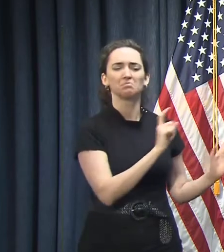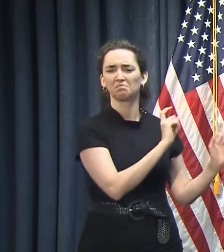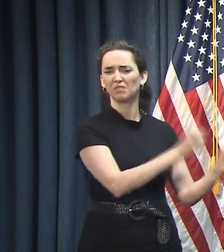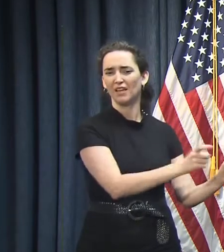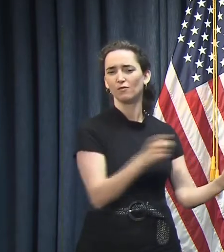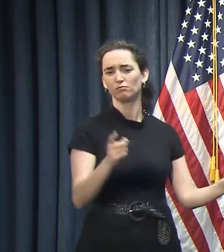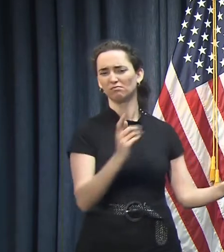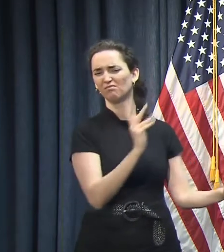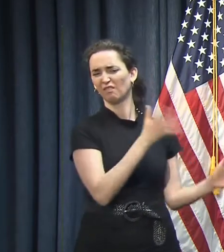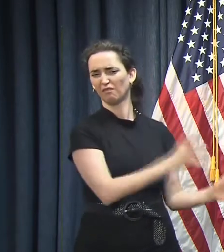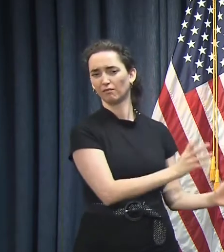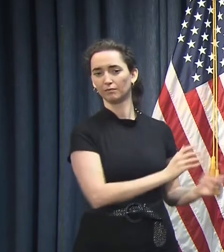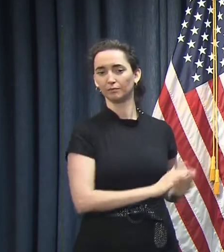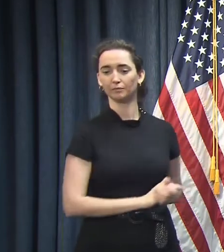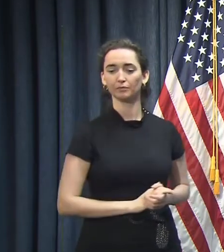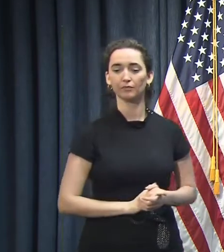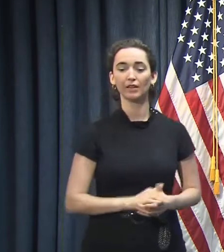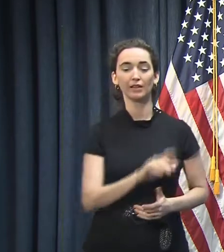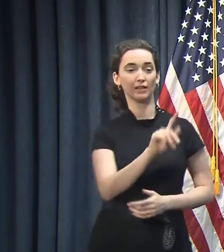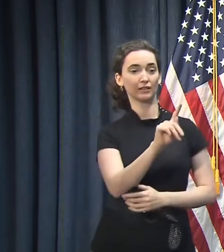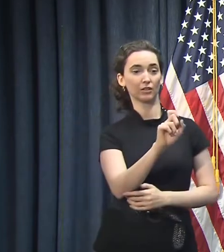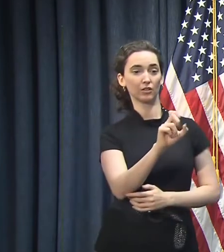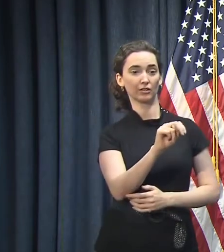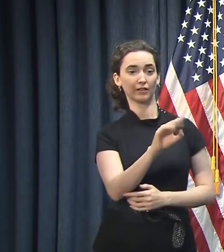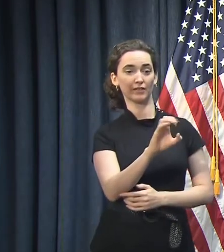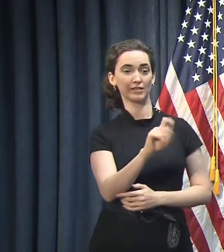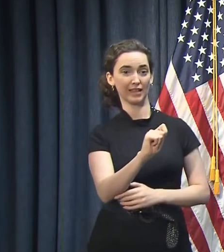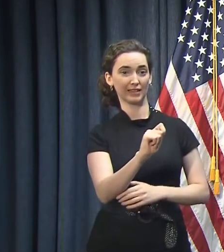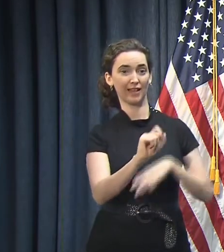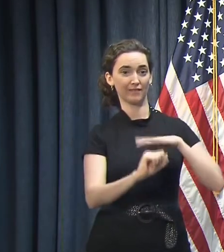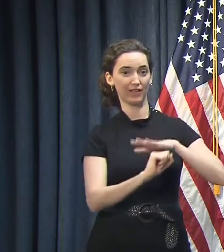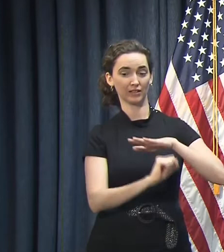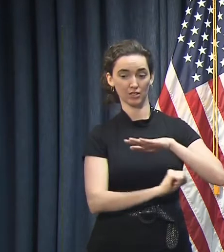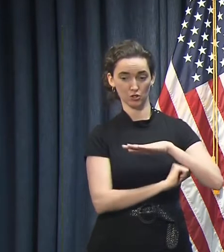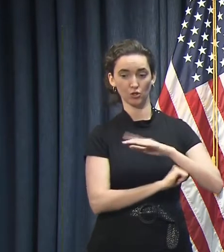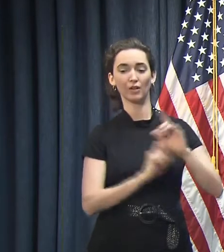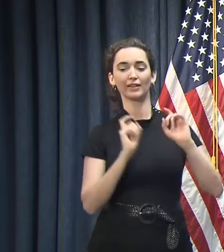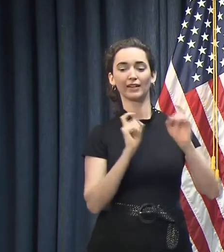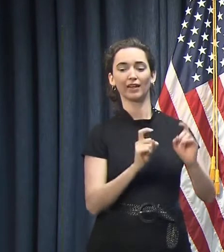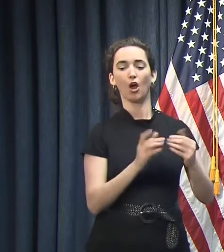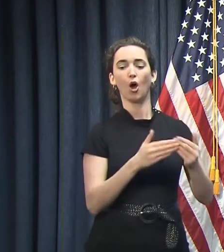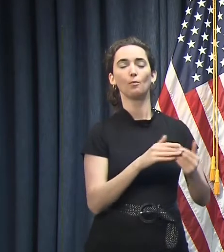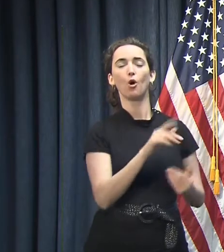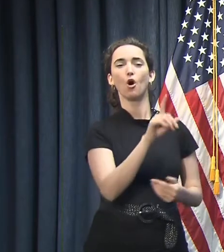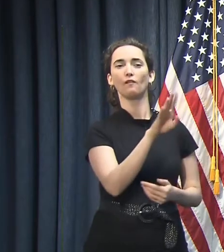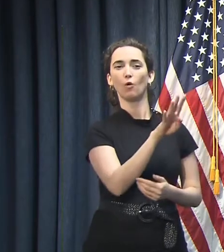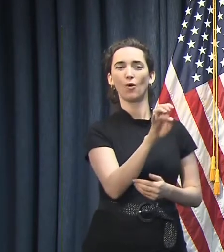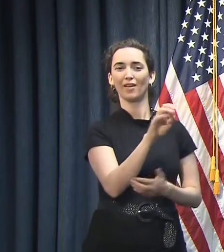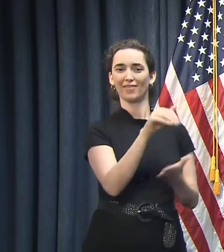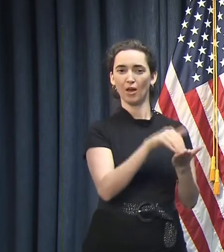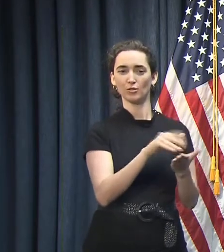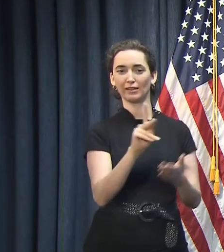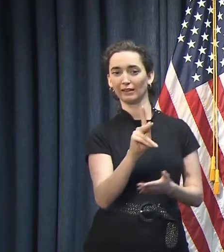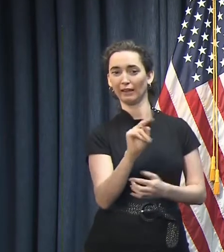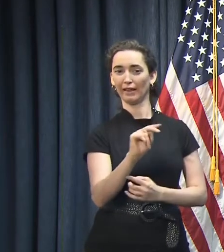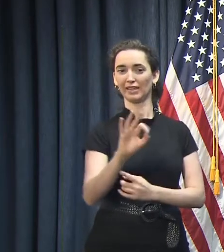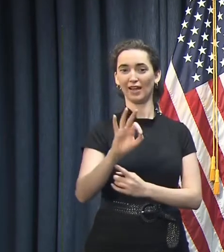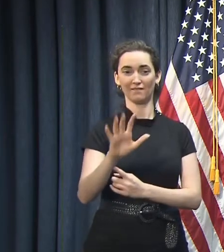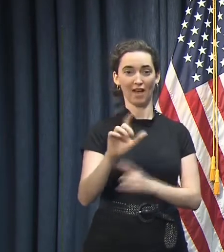The Tencent Foundation has donated nearly 400,000 KN95 masks to GOSEP